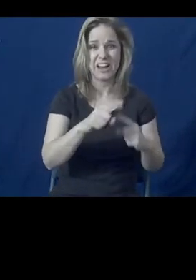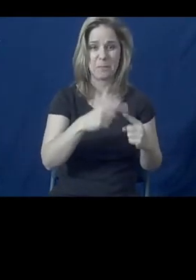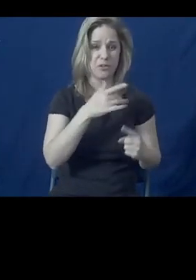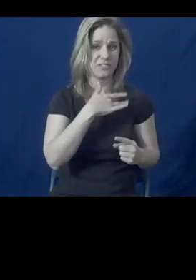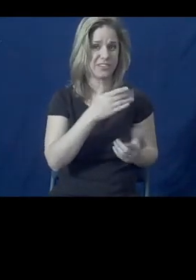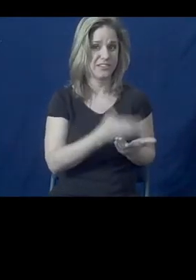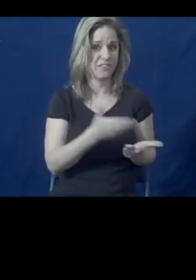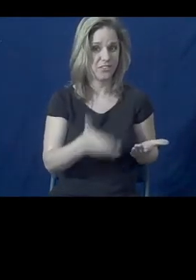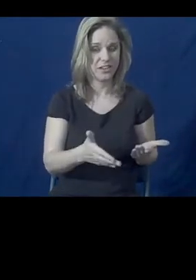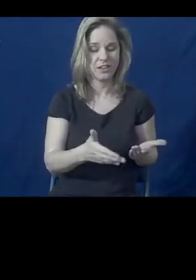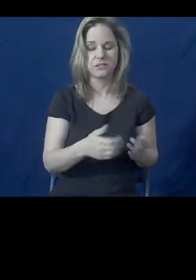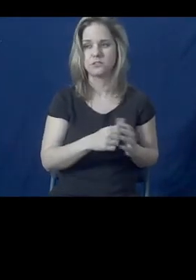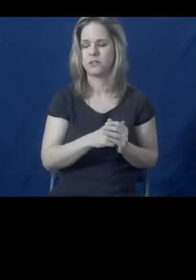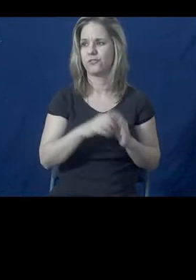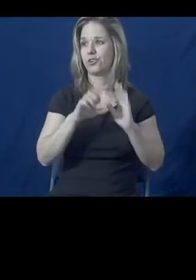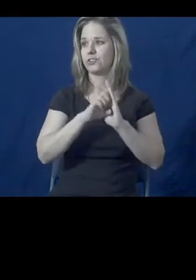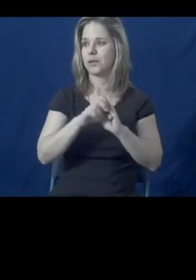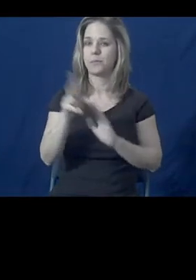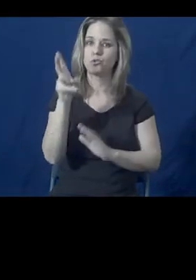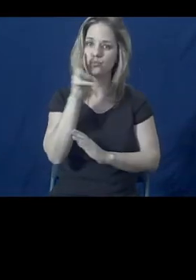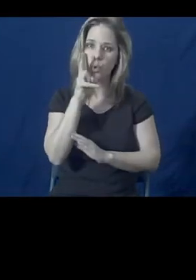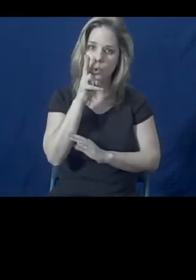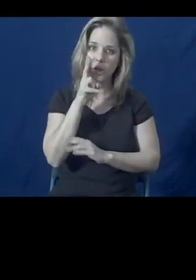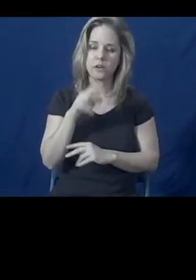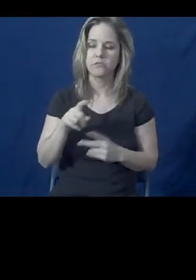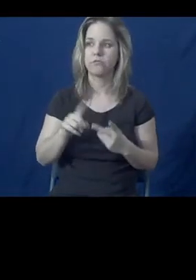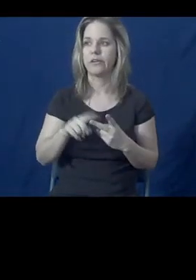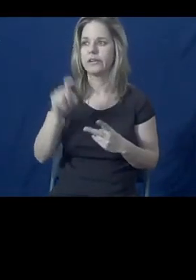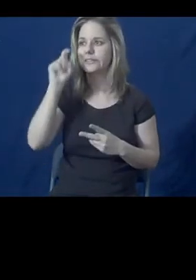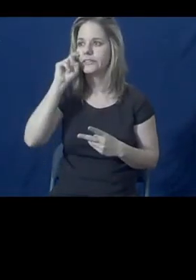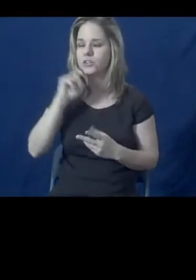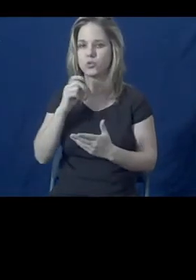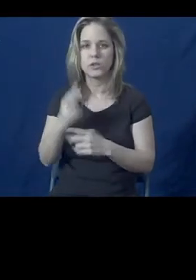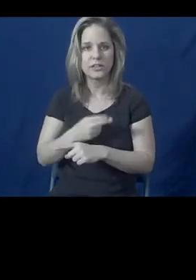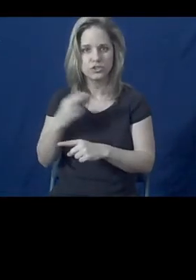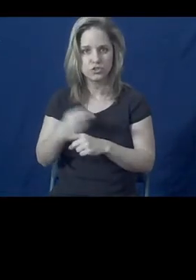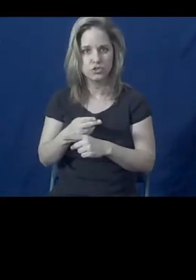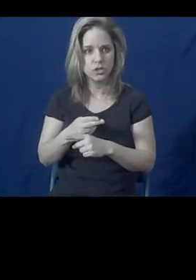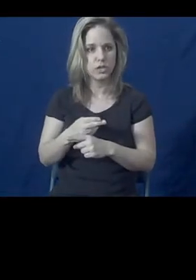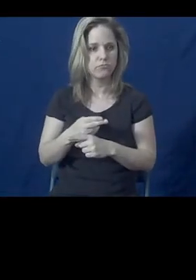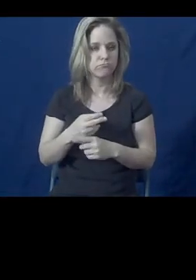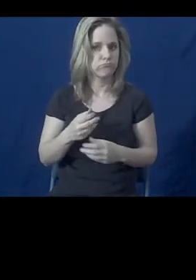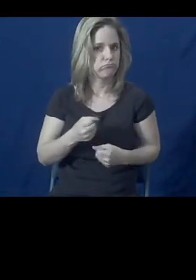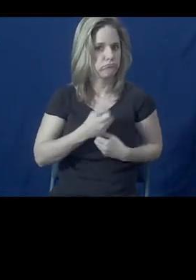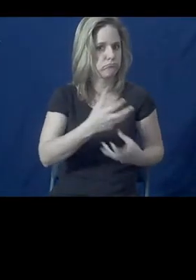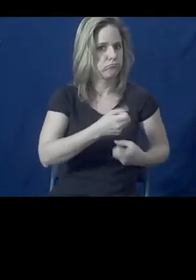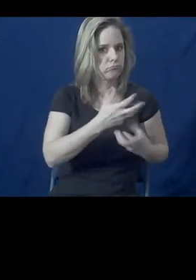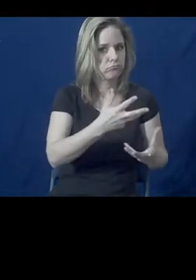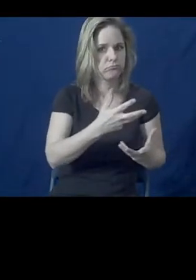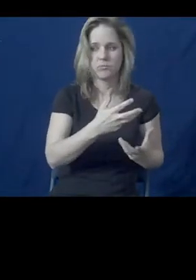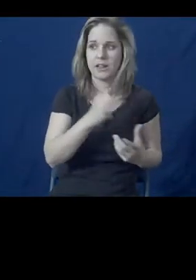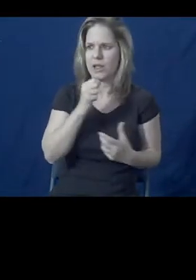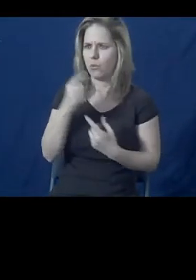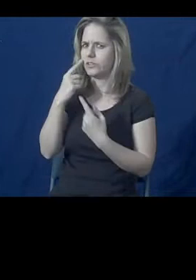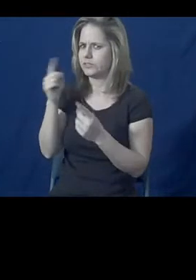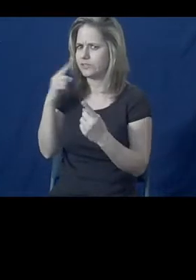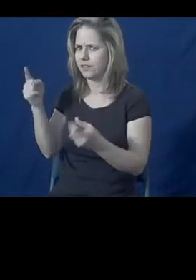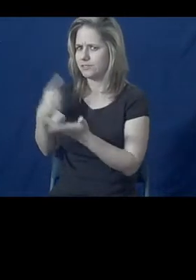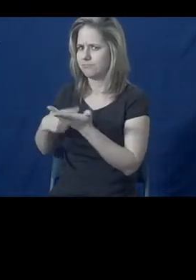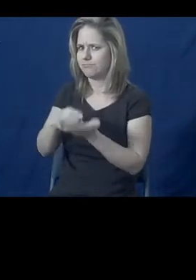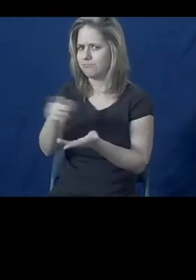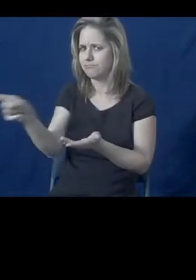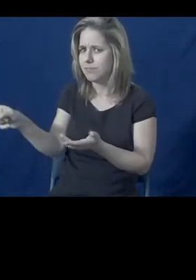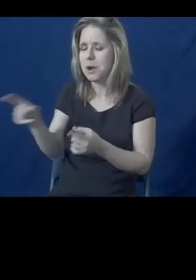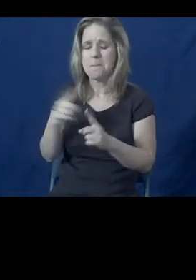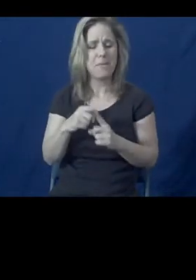issues, smoking, sexual history. So issues that many people wouldn't discuss with other folks, they're willing